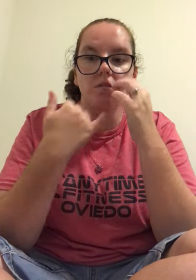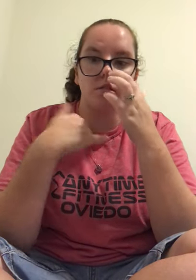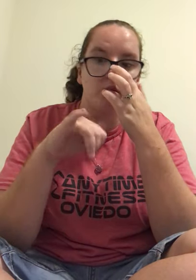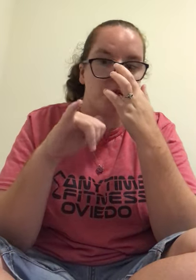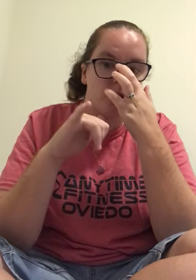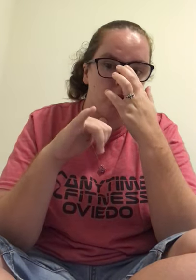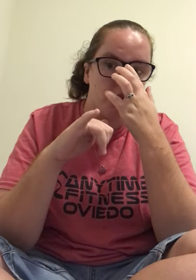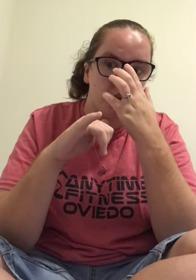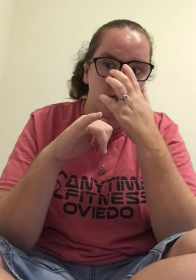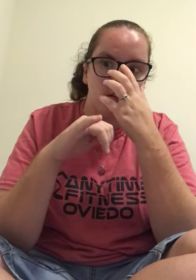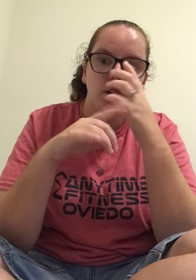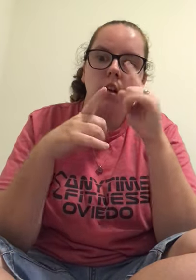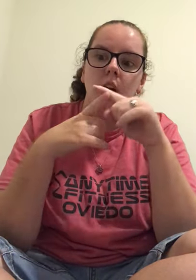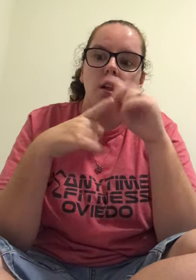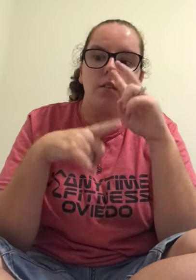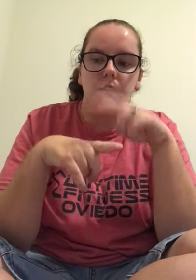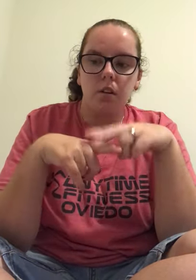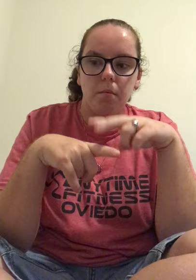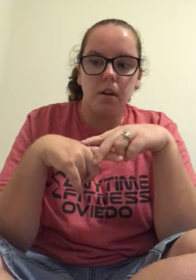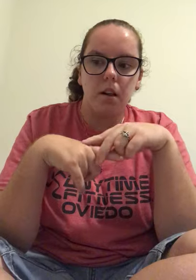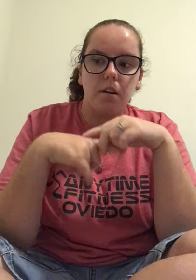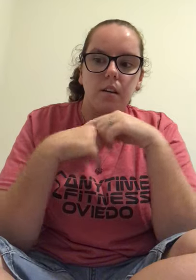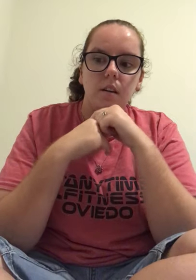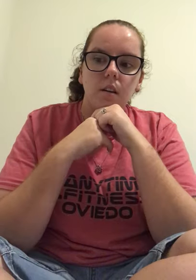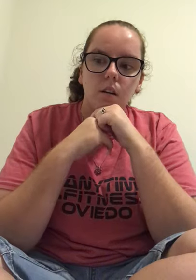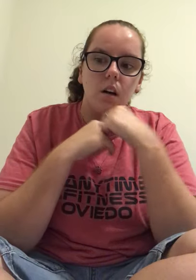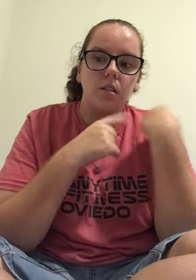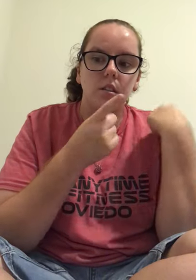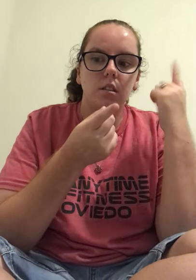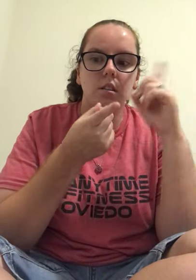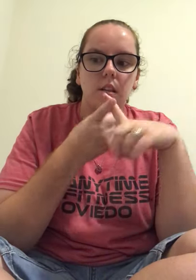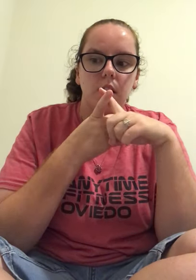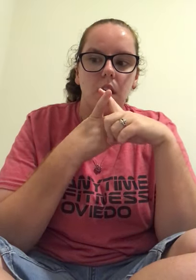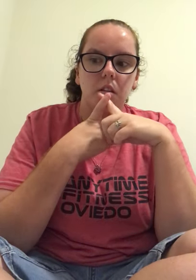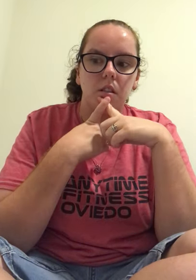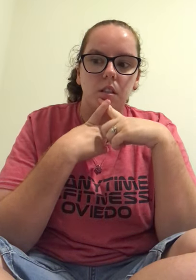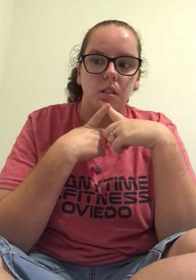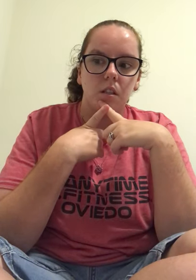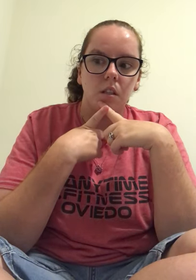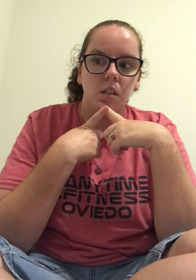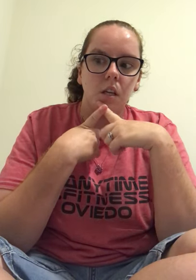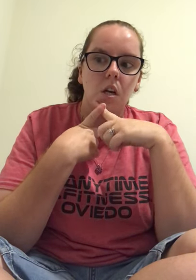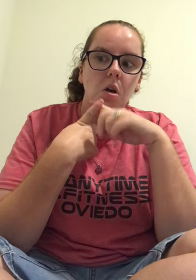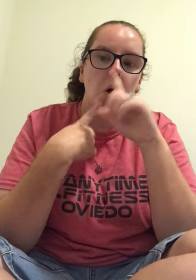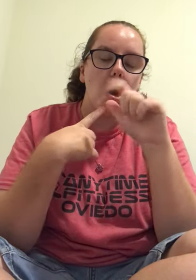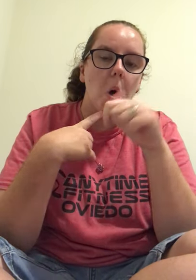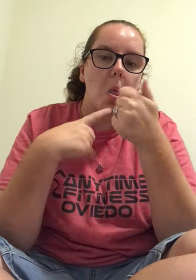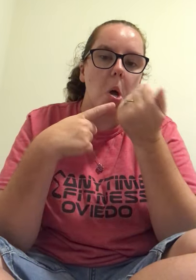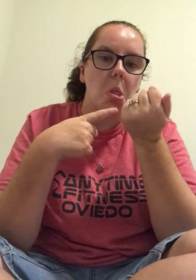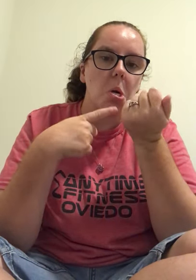will still be doing the vocabulary until I get another